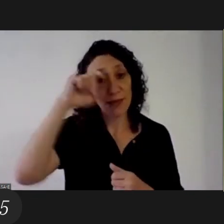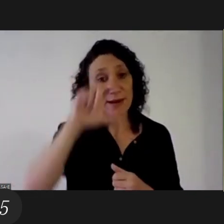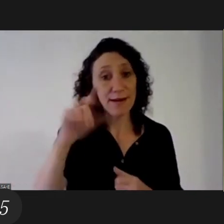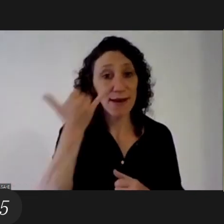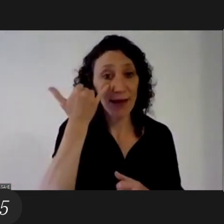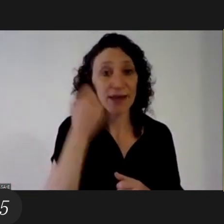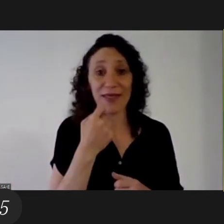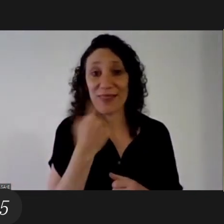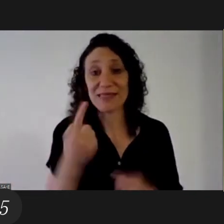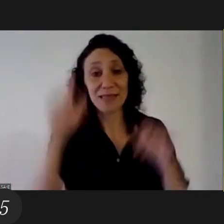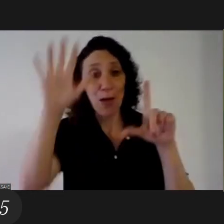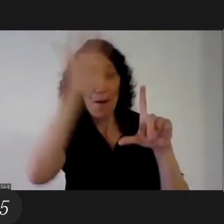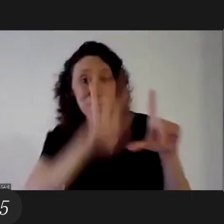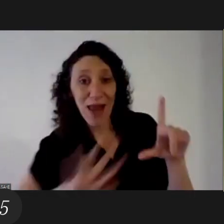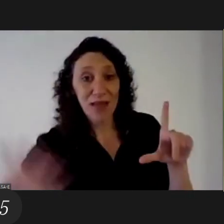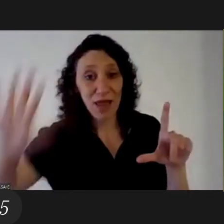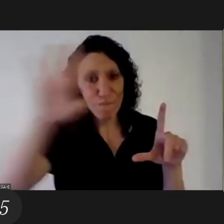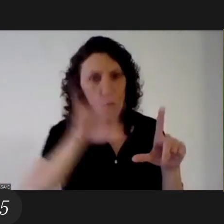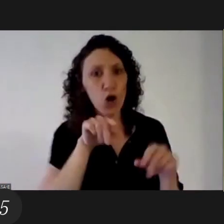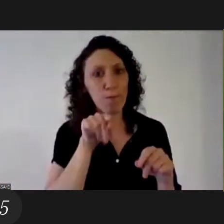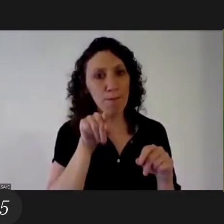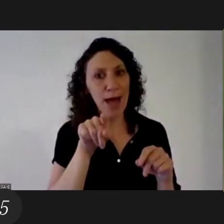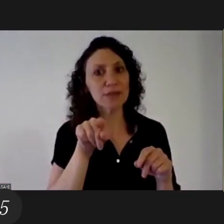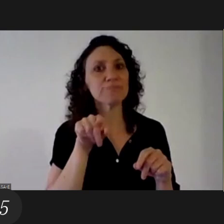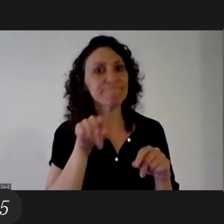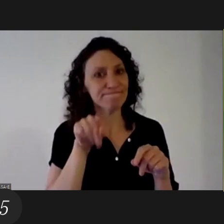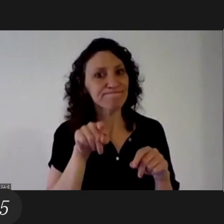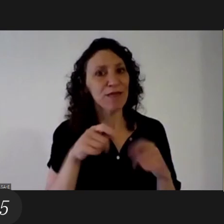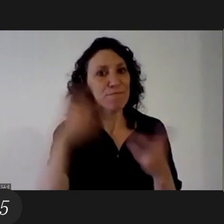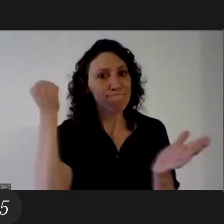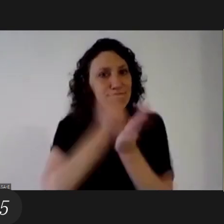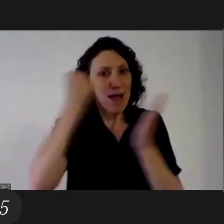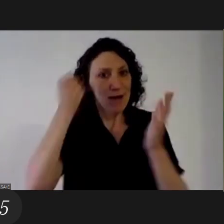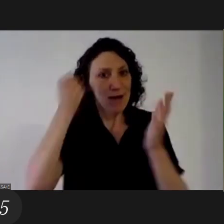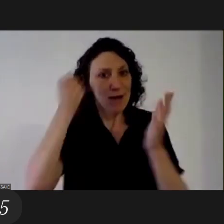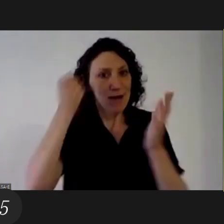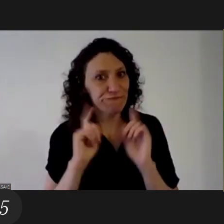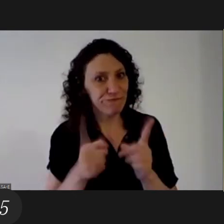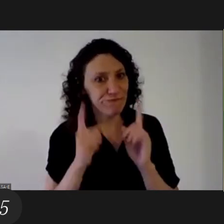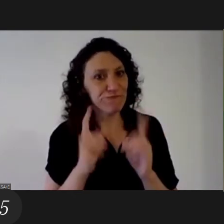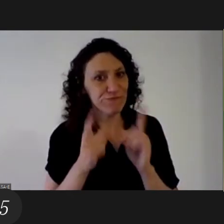says platforms reinforce stereotypes